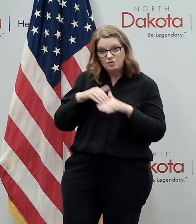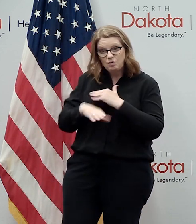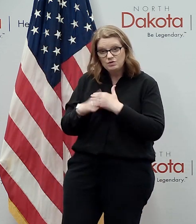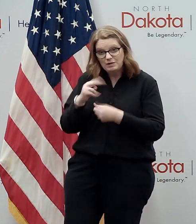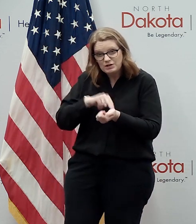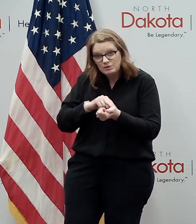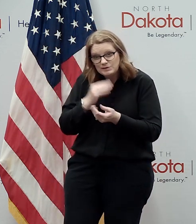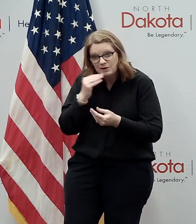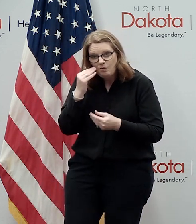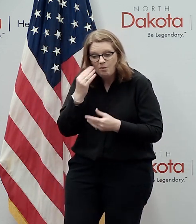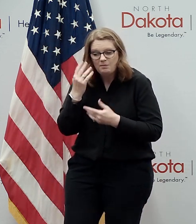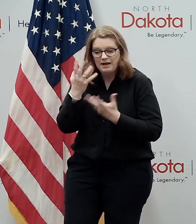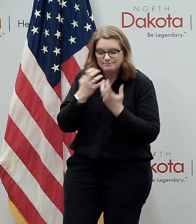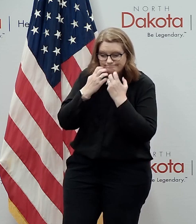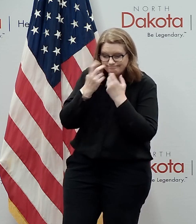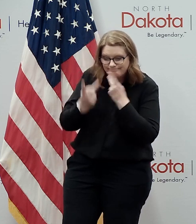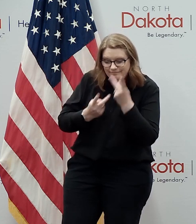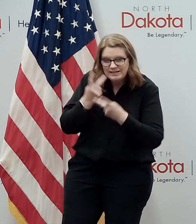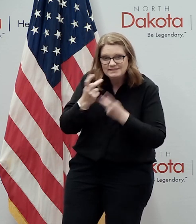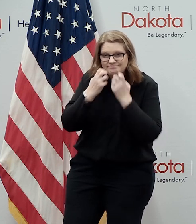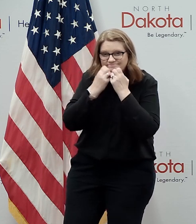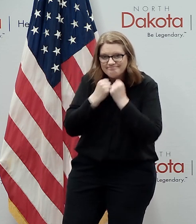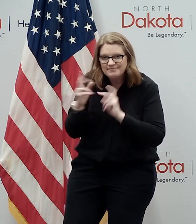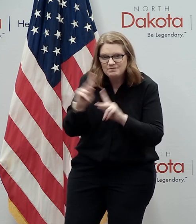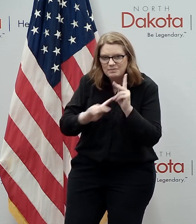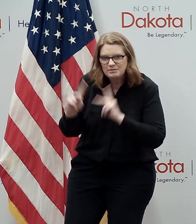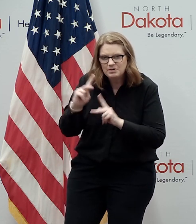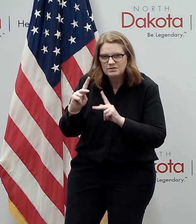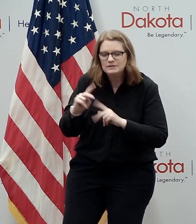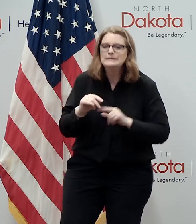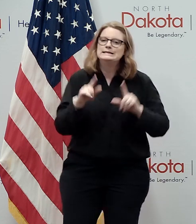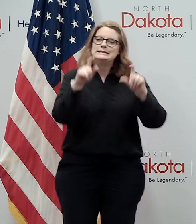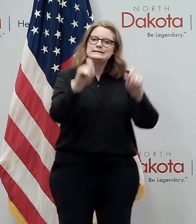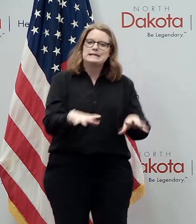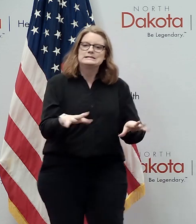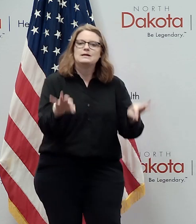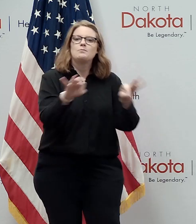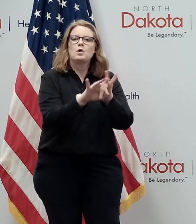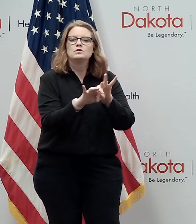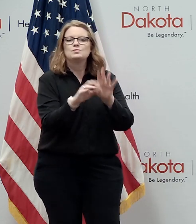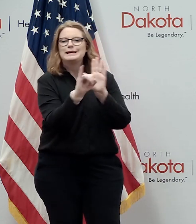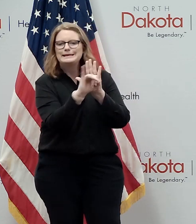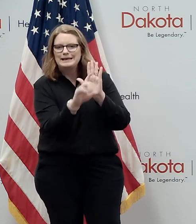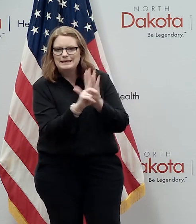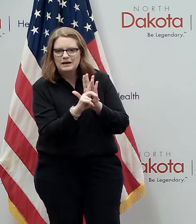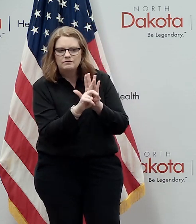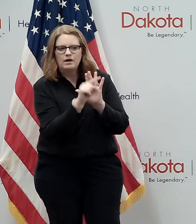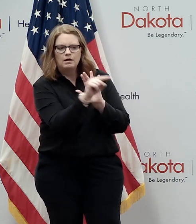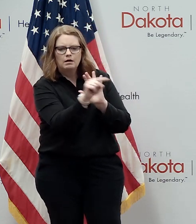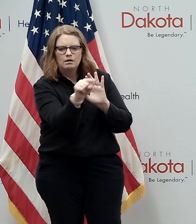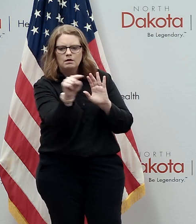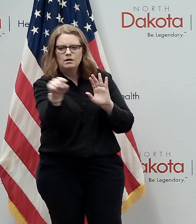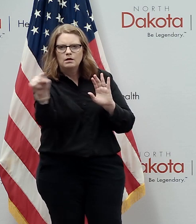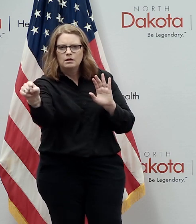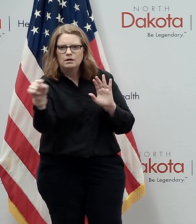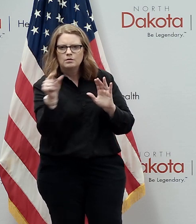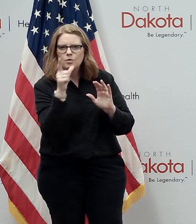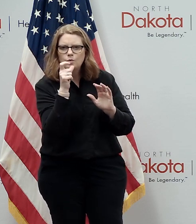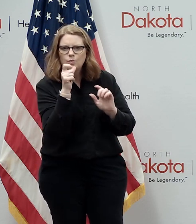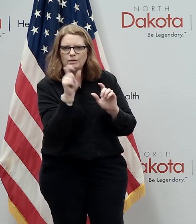care testing is a tool that helps move us down that path uh and keep keep us moving forward in a positive direction